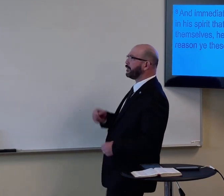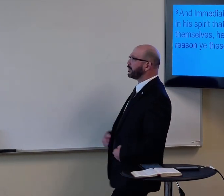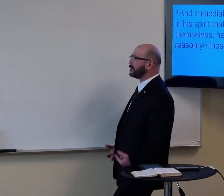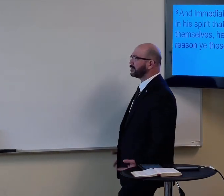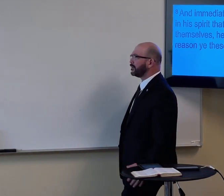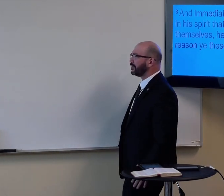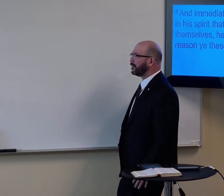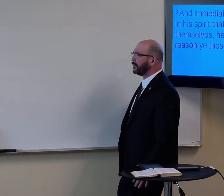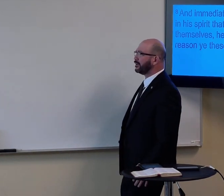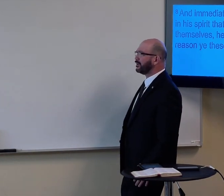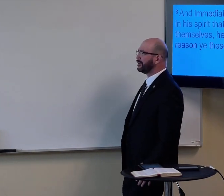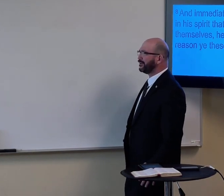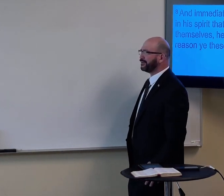But I didn't say anything.